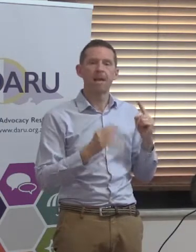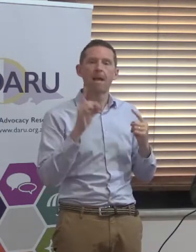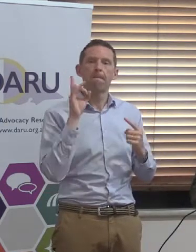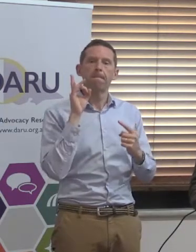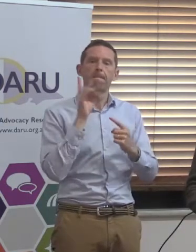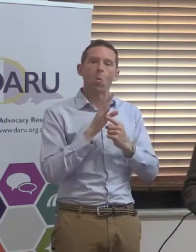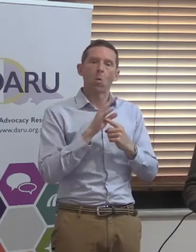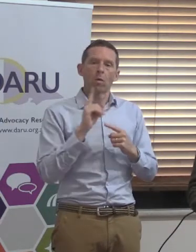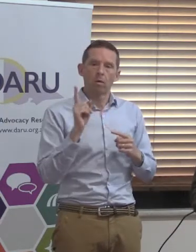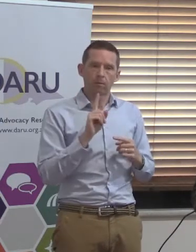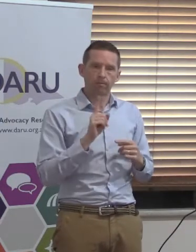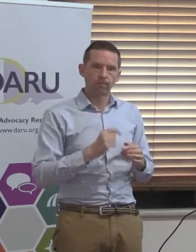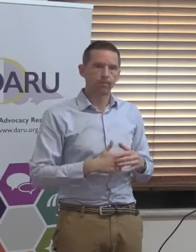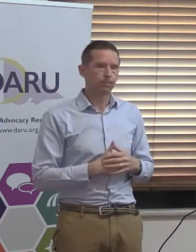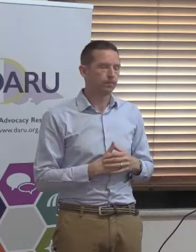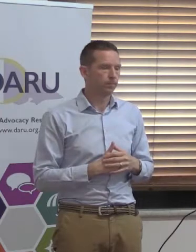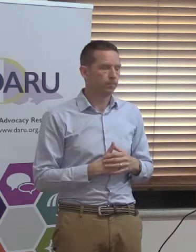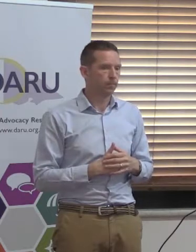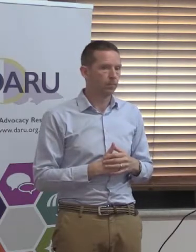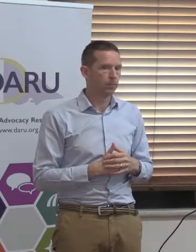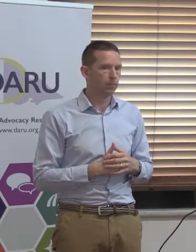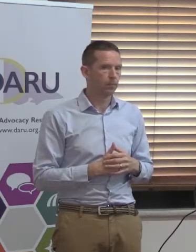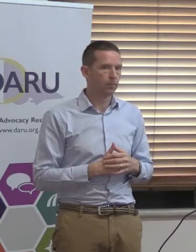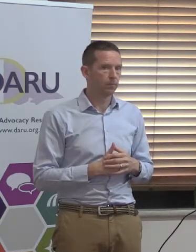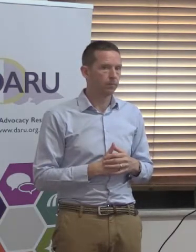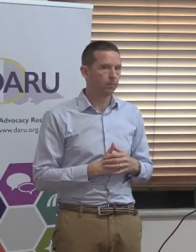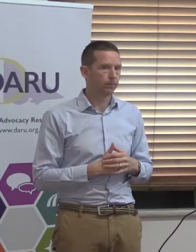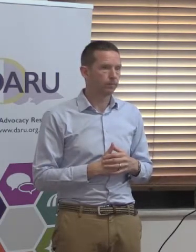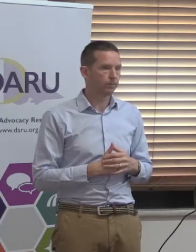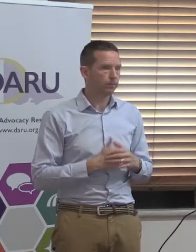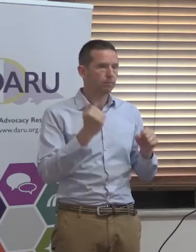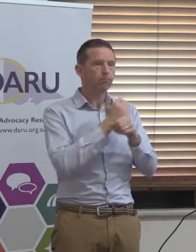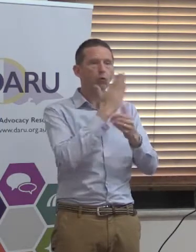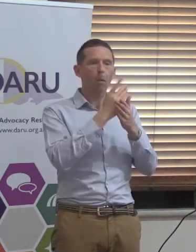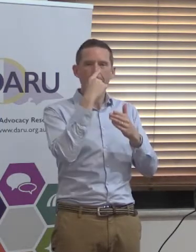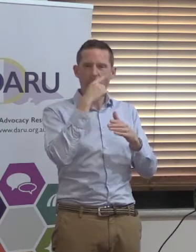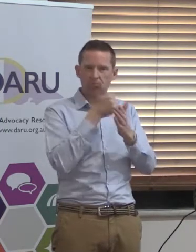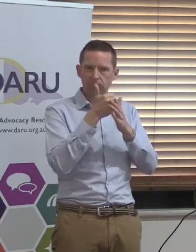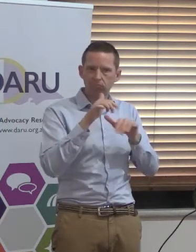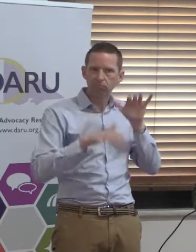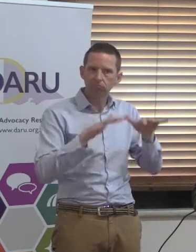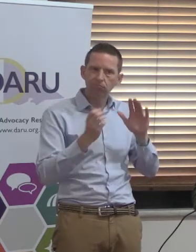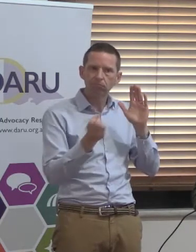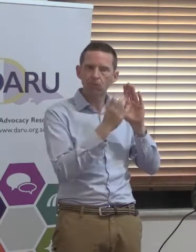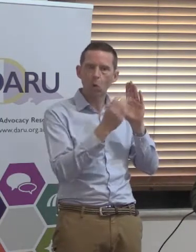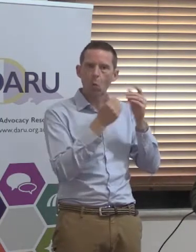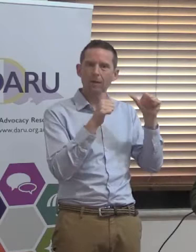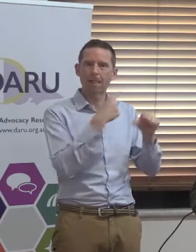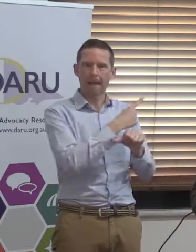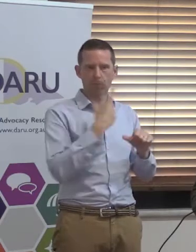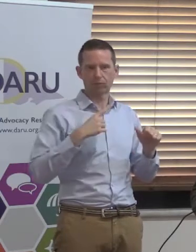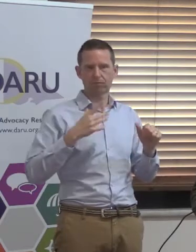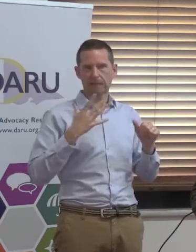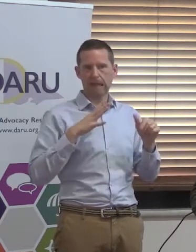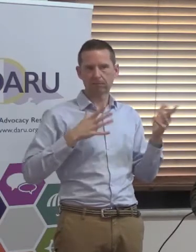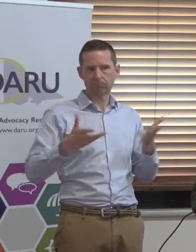guess, is making sure that people are actually using it. Because it really relies entirely on actually being used.